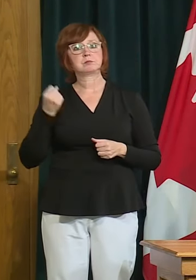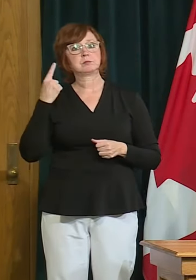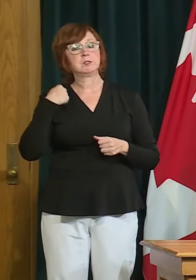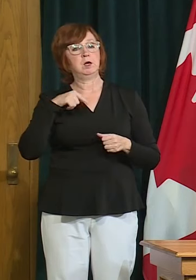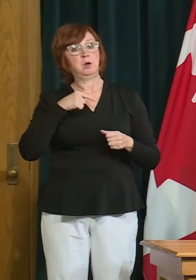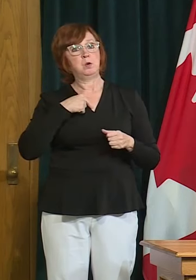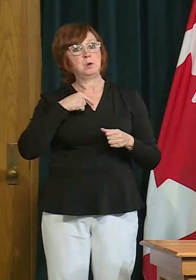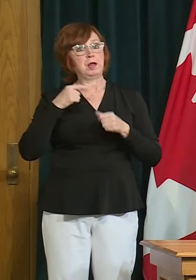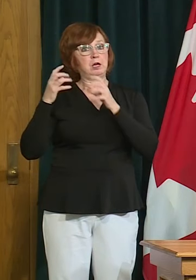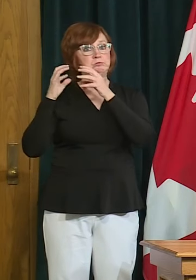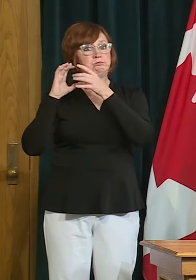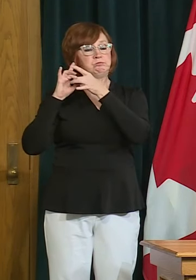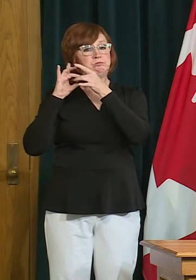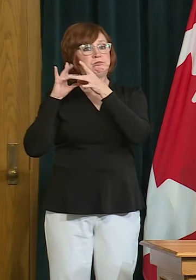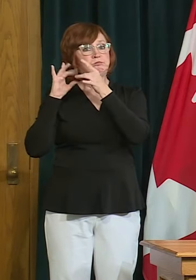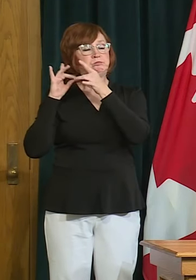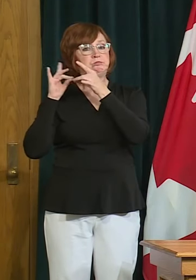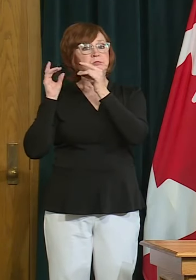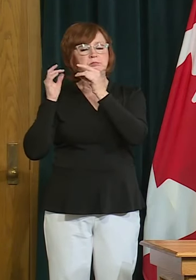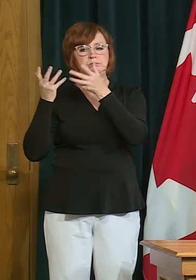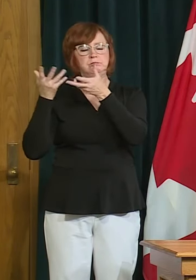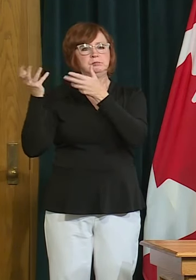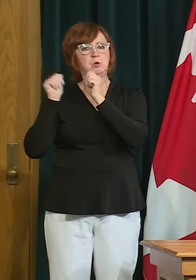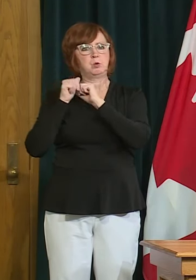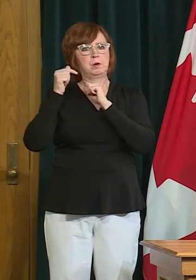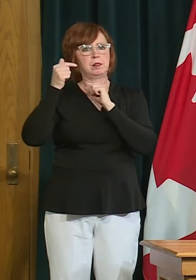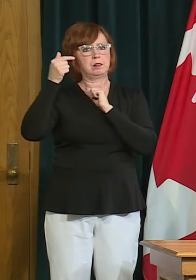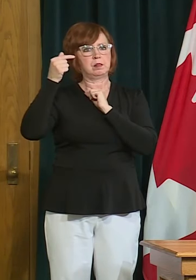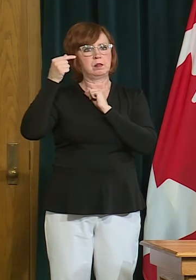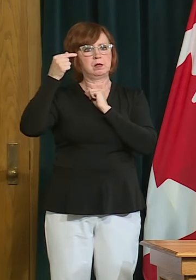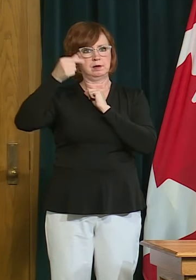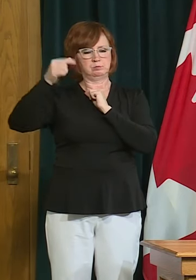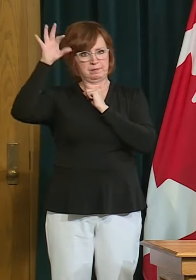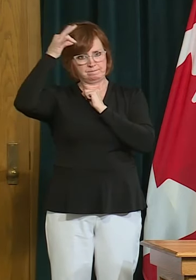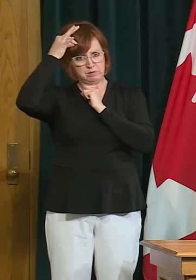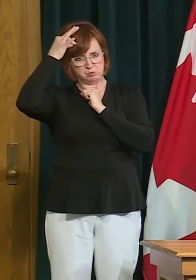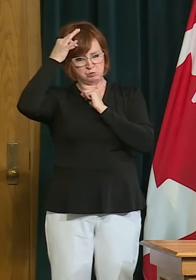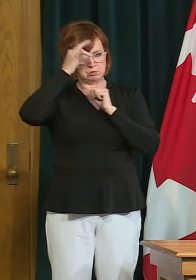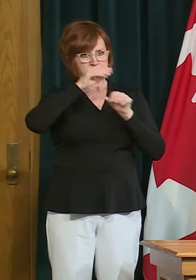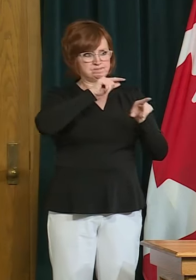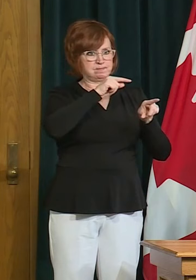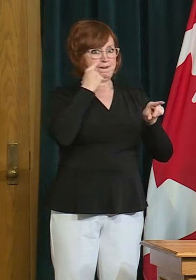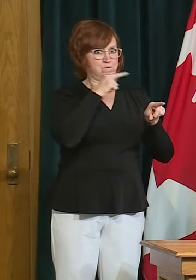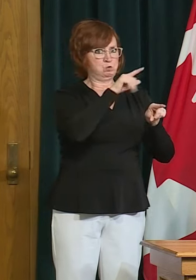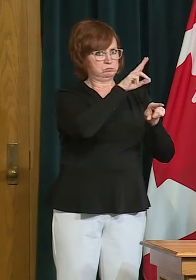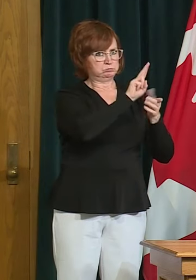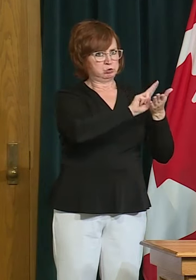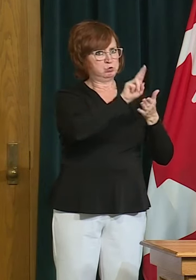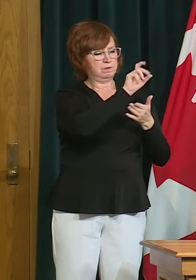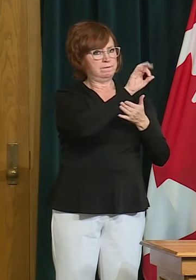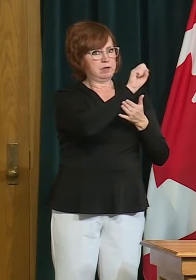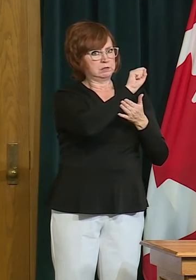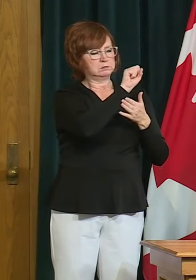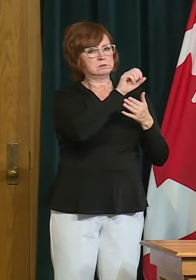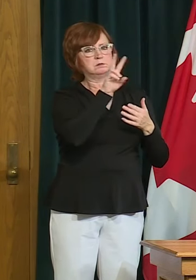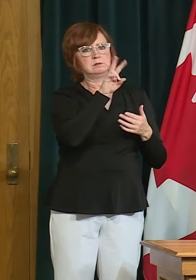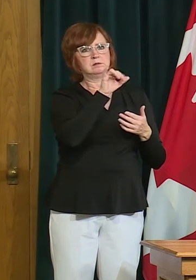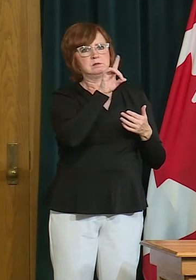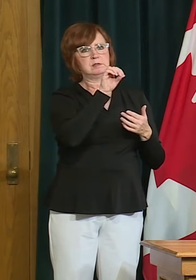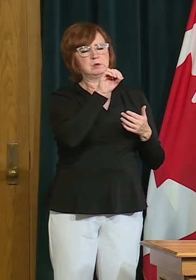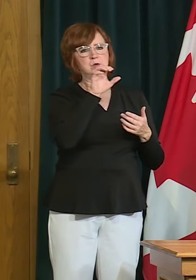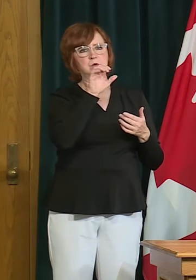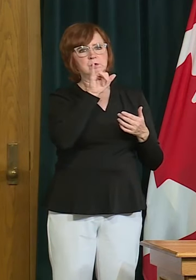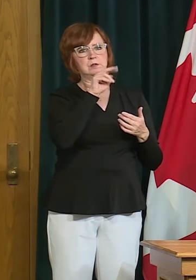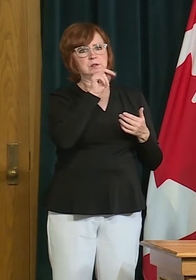of uh on behalf of uh veto intervac in saskatoon that is doing some tremendous work in this area not only on their only